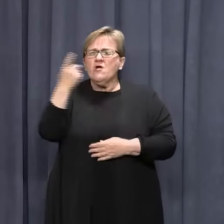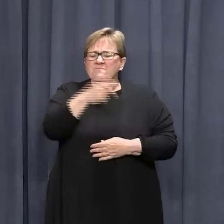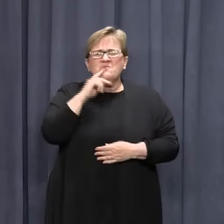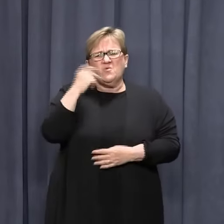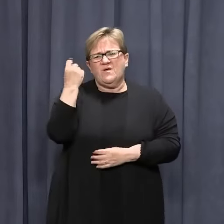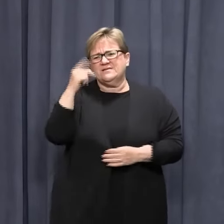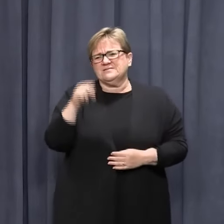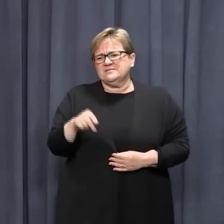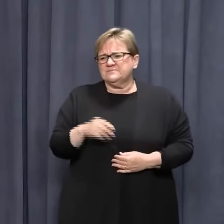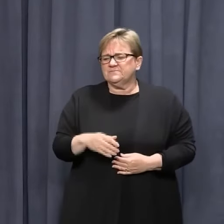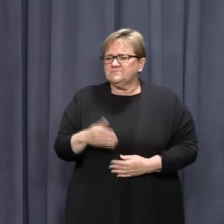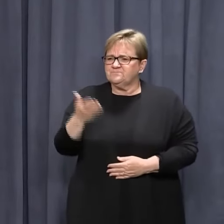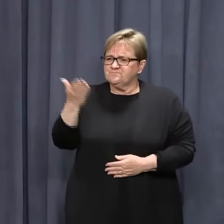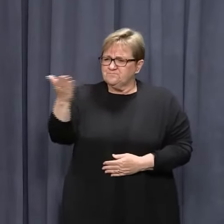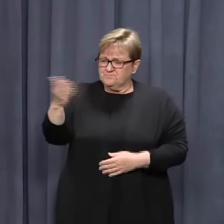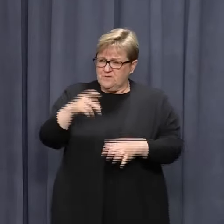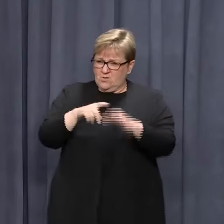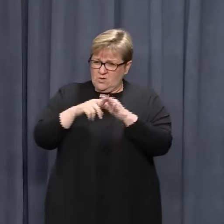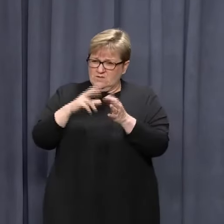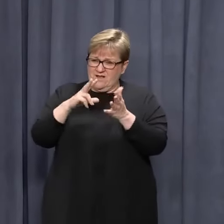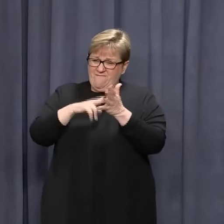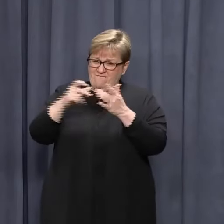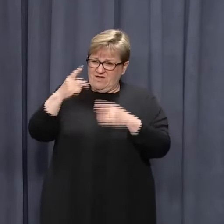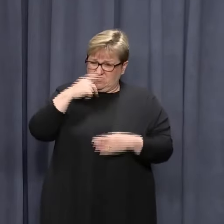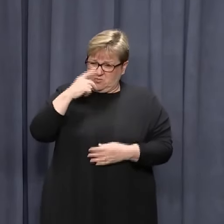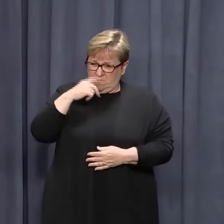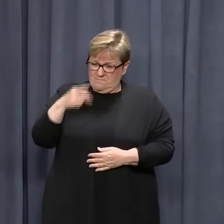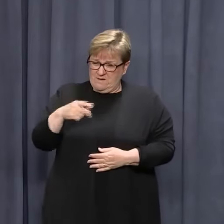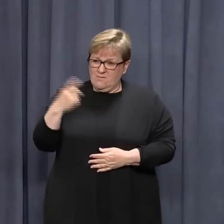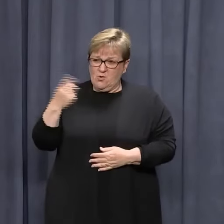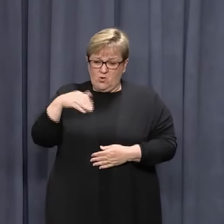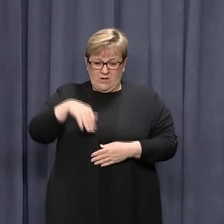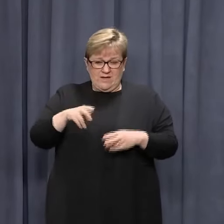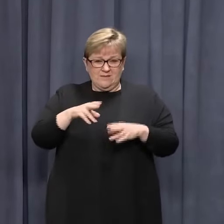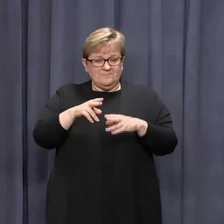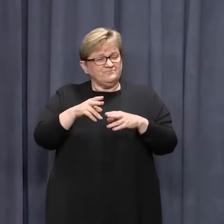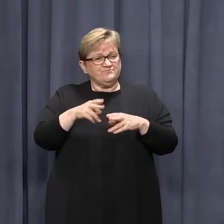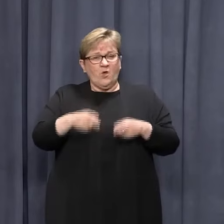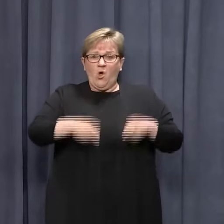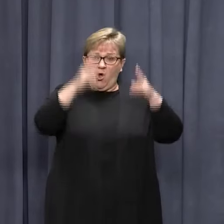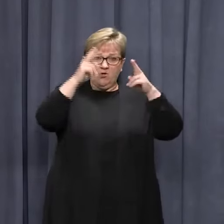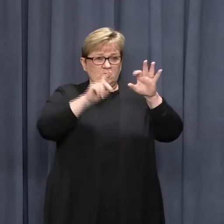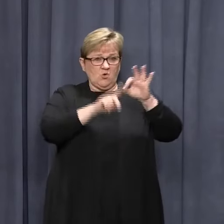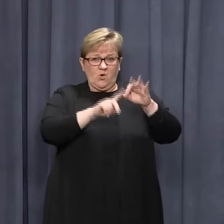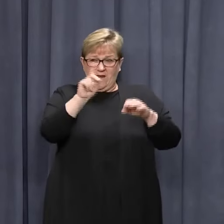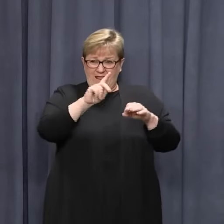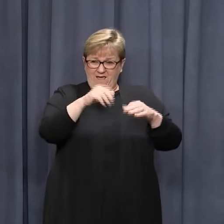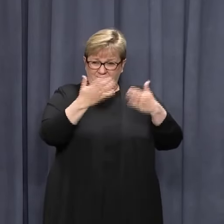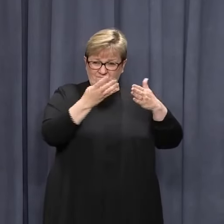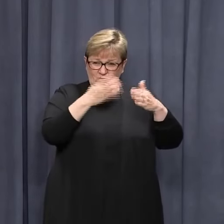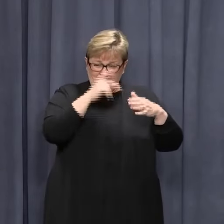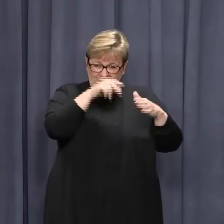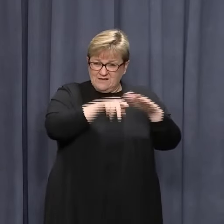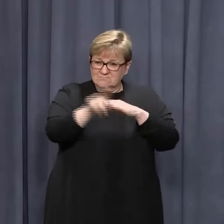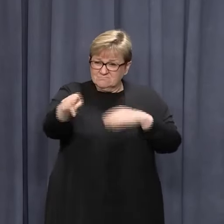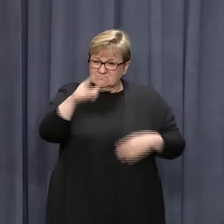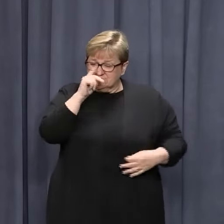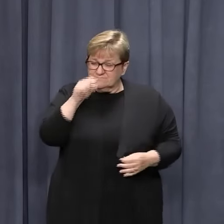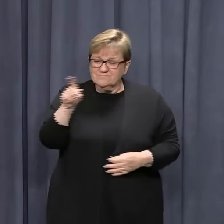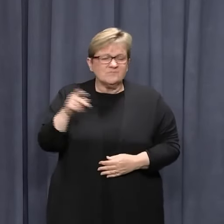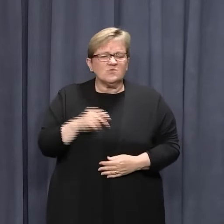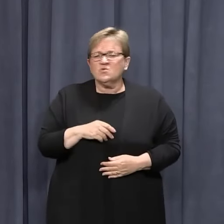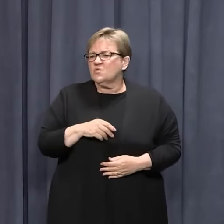people would understand that. Any Victorians who are currently in hotel quarantine, will they be allowed to walk free?